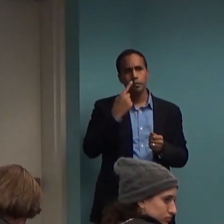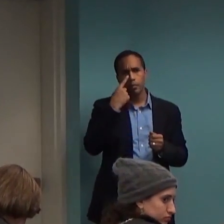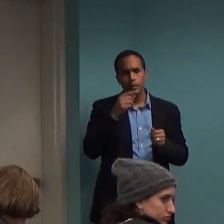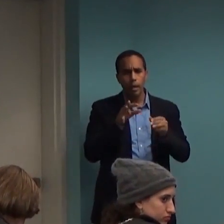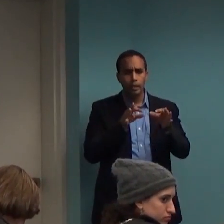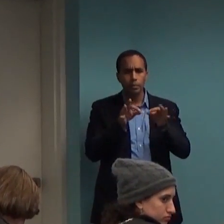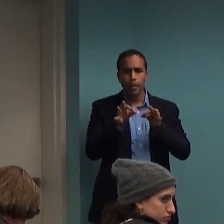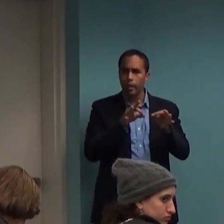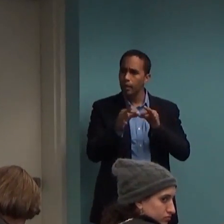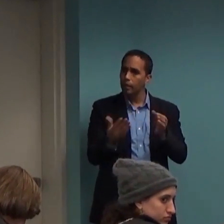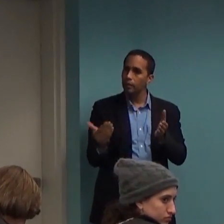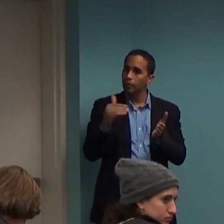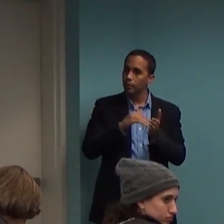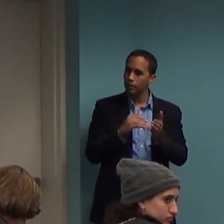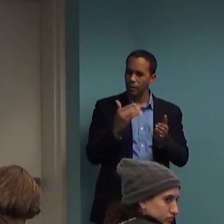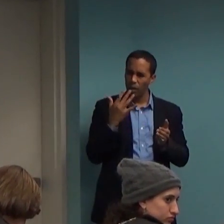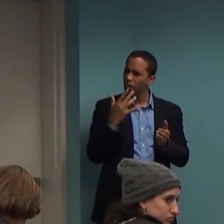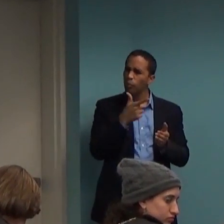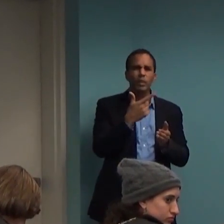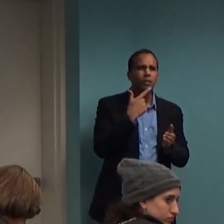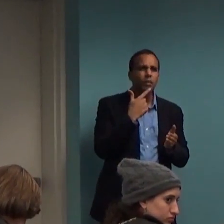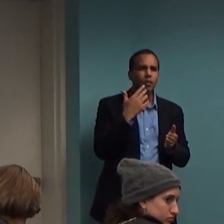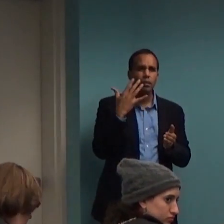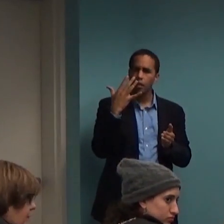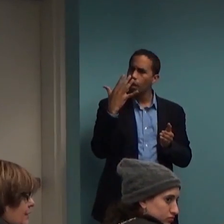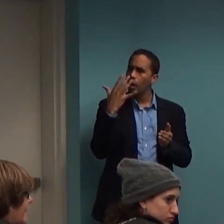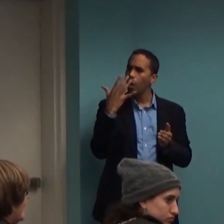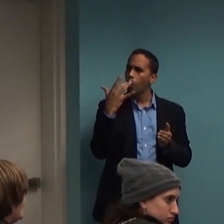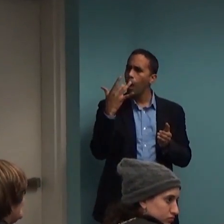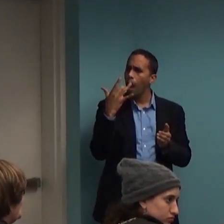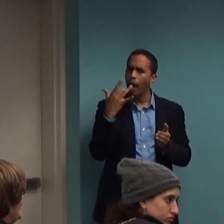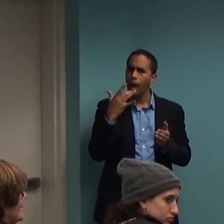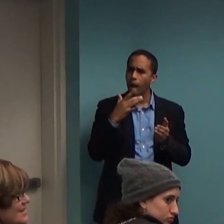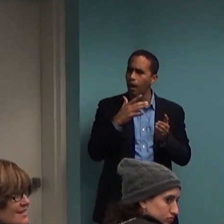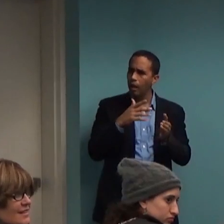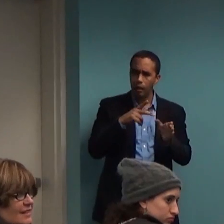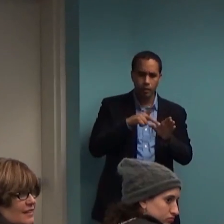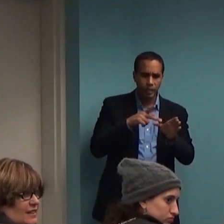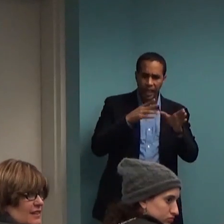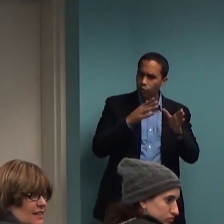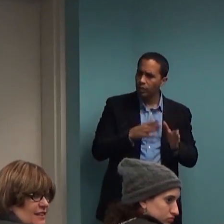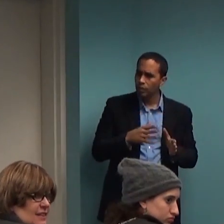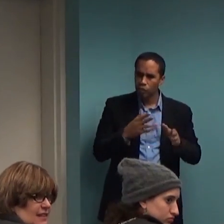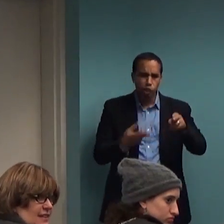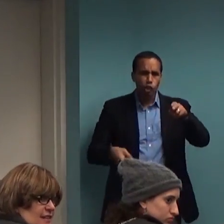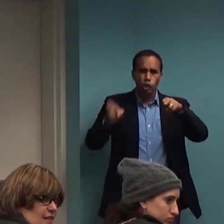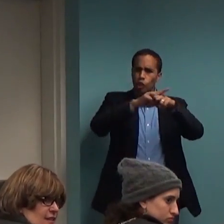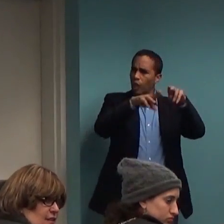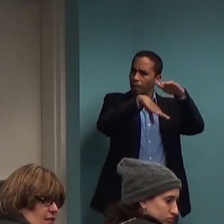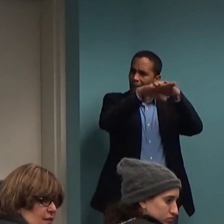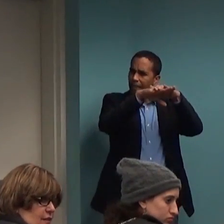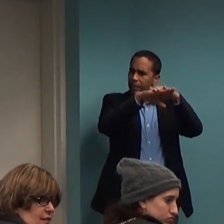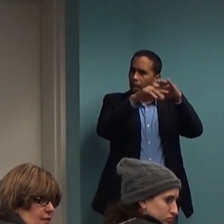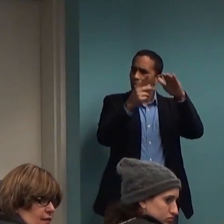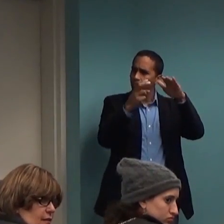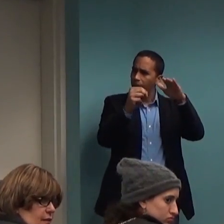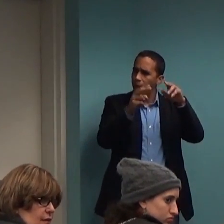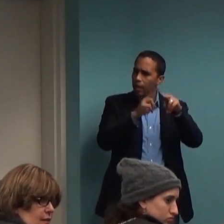why psychiatrists first start out with the maximum medication and then go down? I understand you said it's to see the optimal